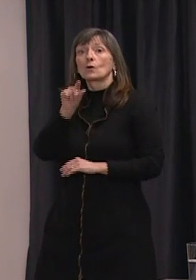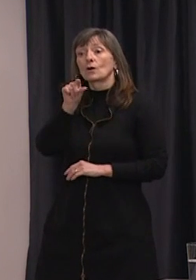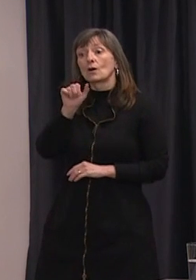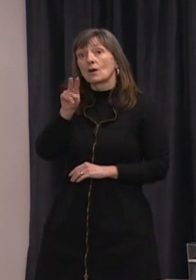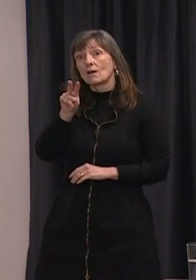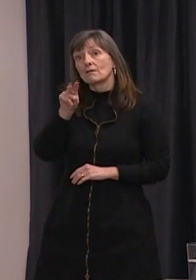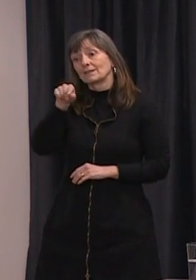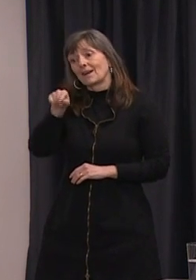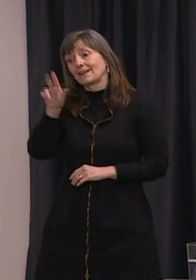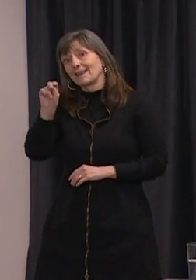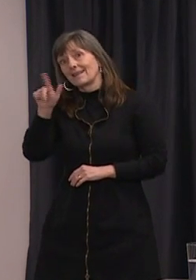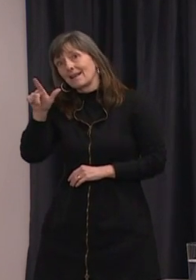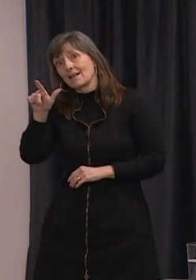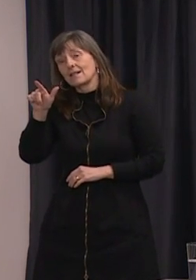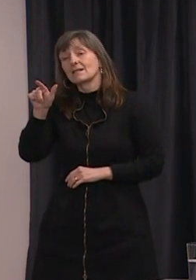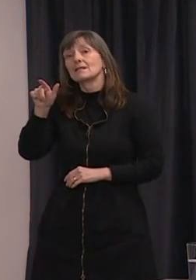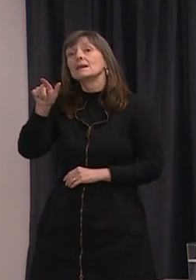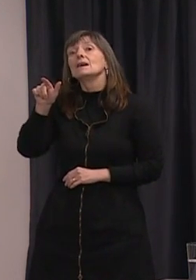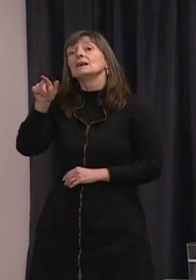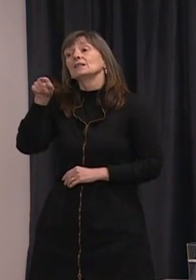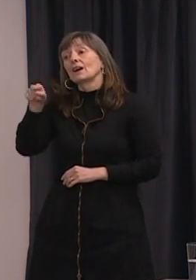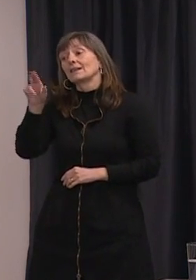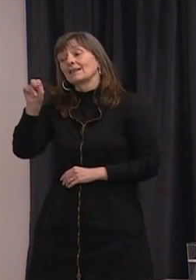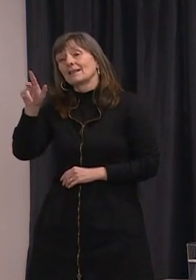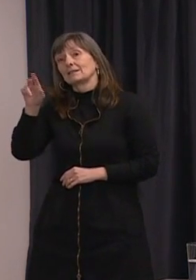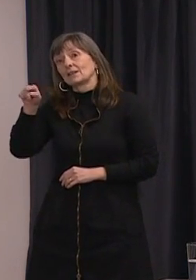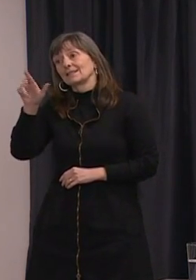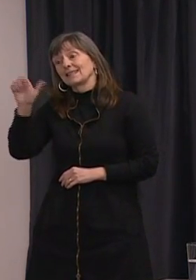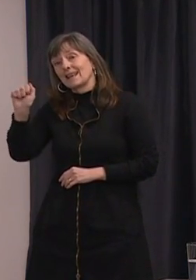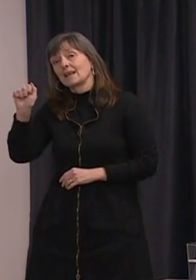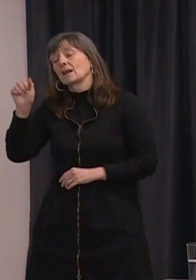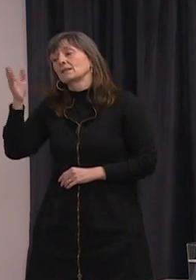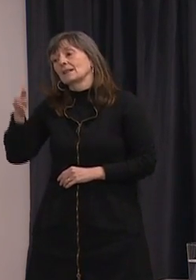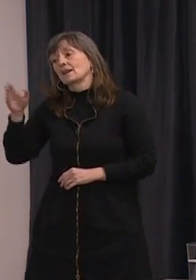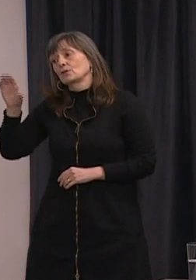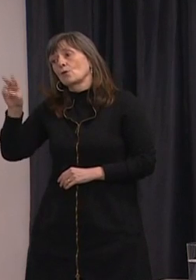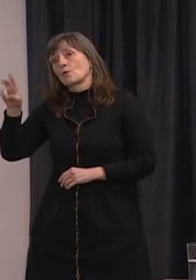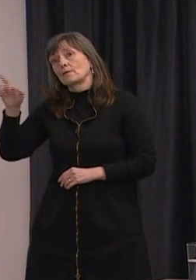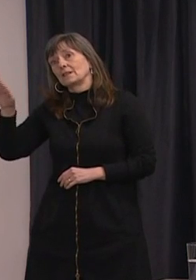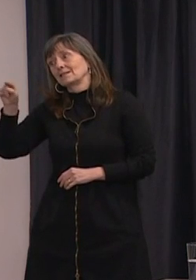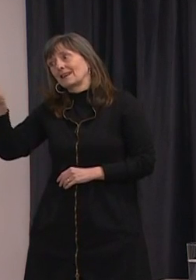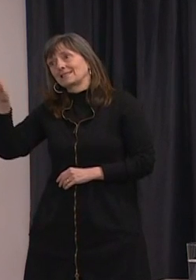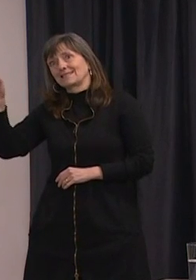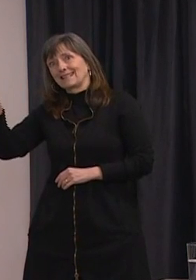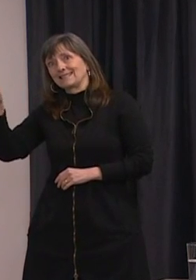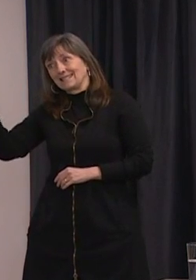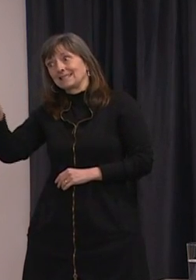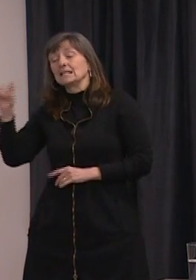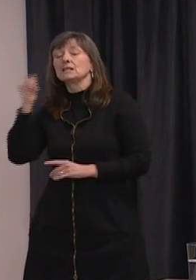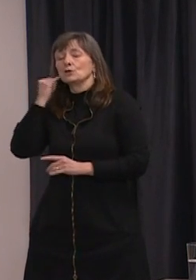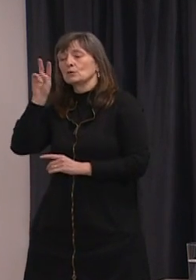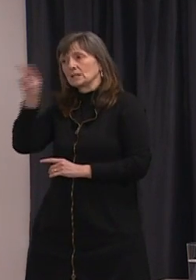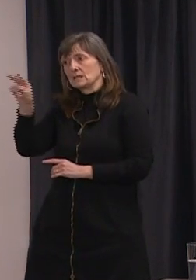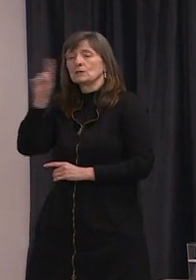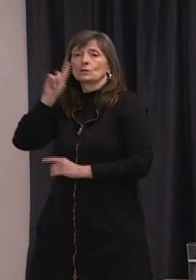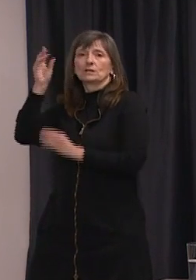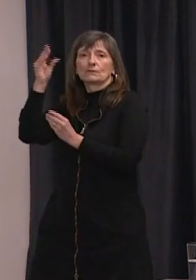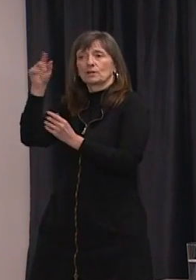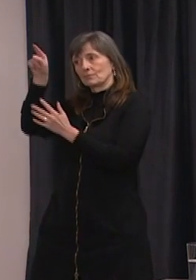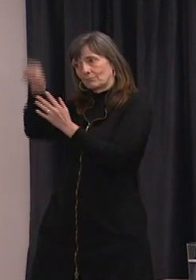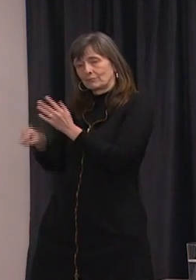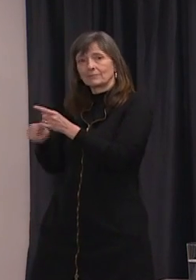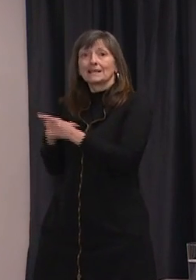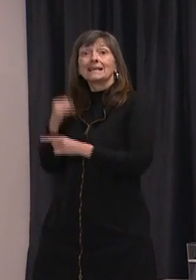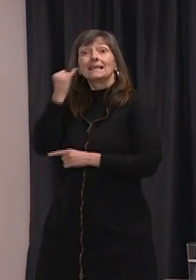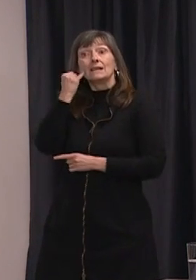.ca slash COVID-19. I want to let people know that if you are experiencing symptoms, you will be put in